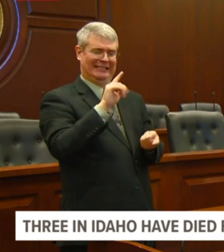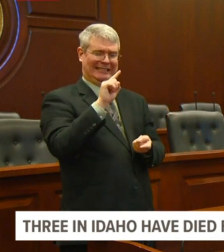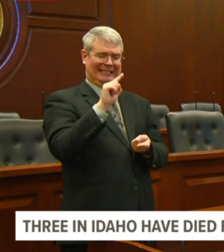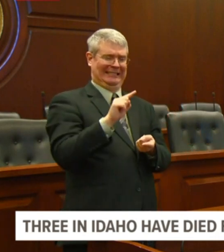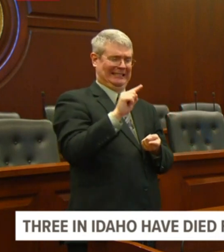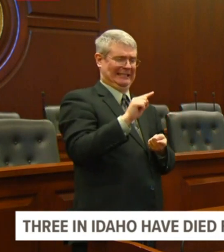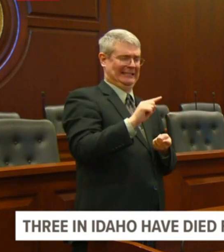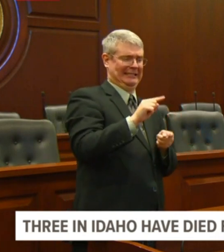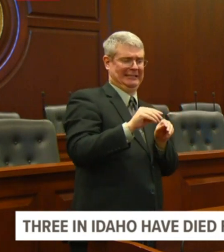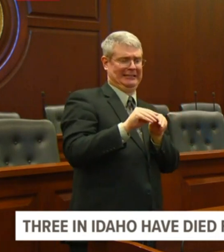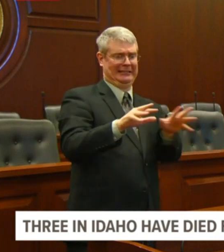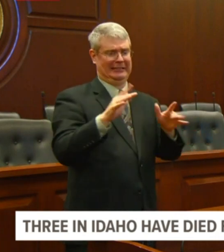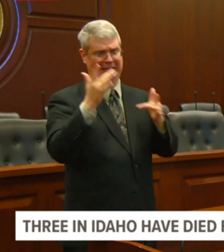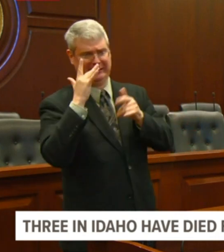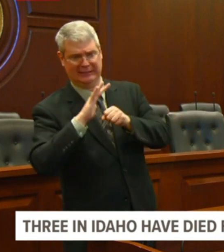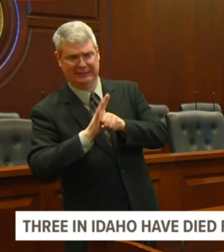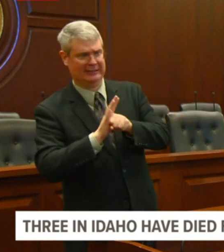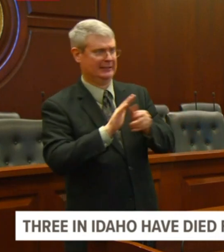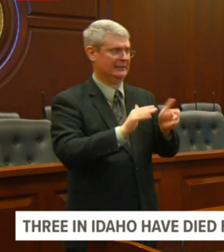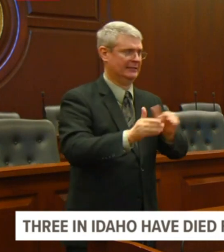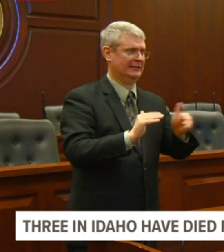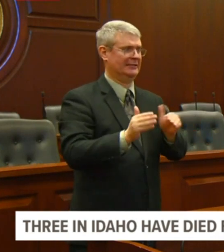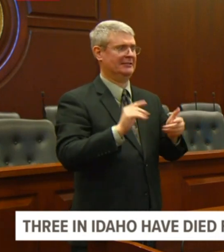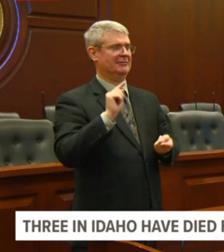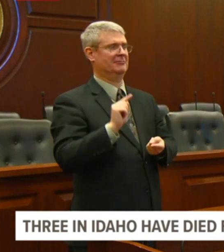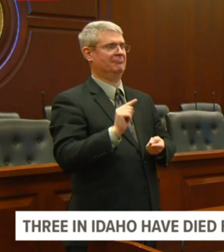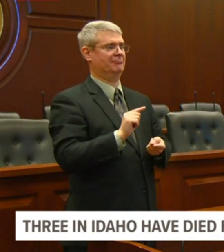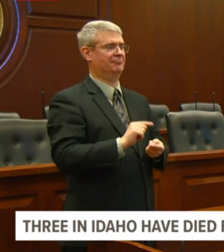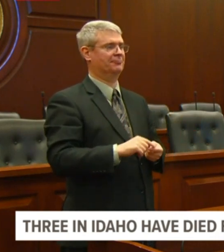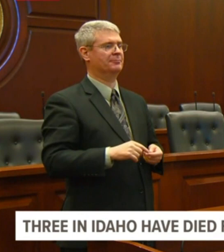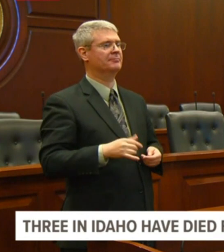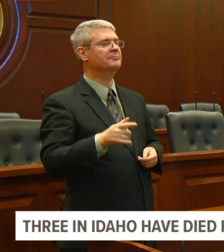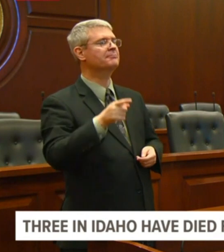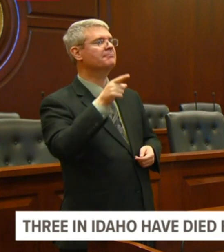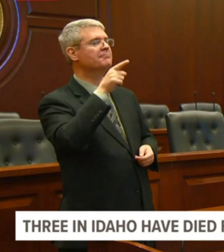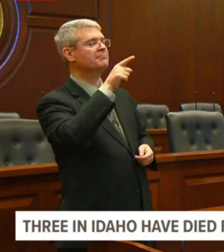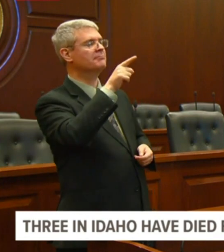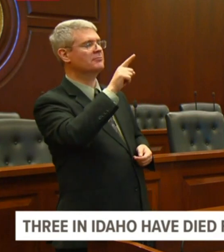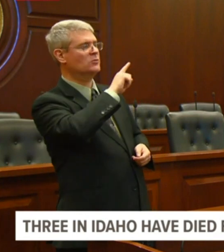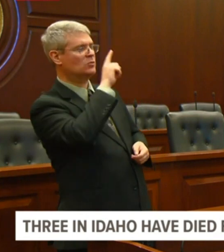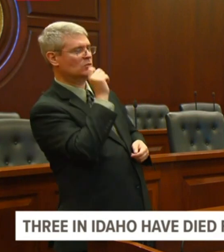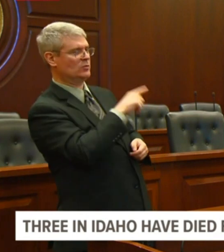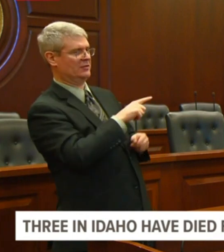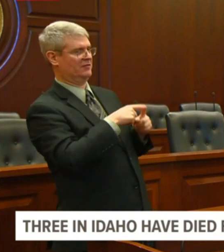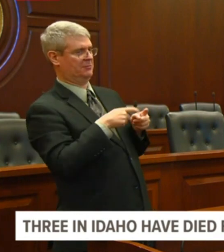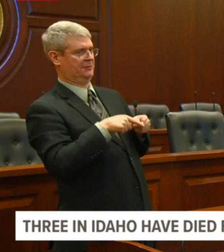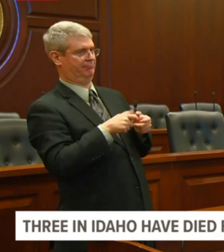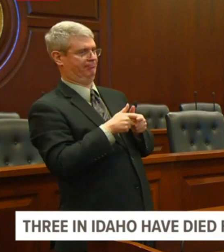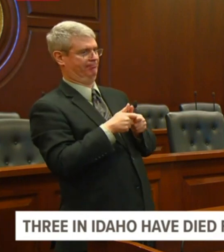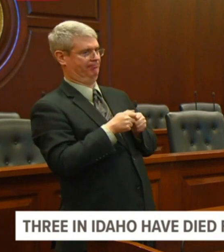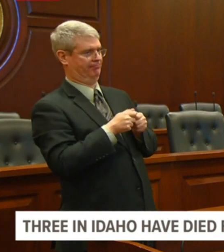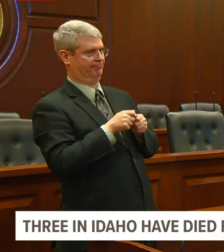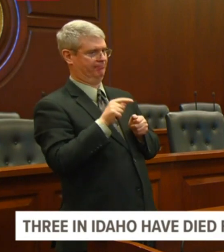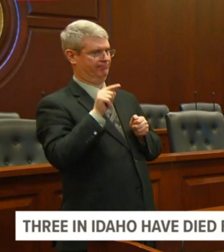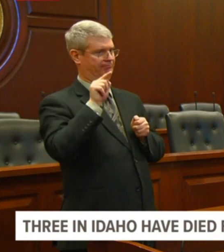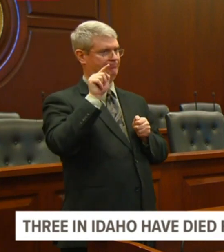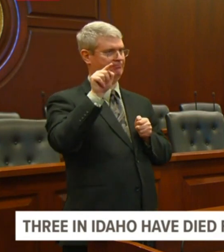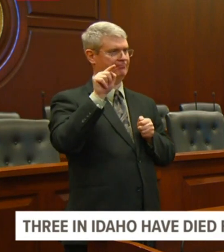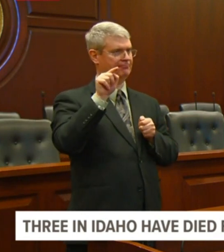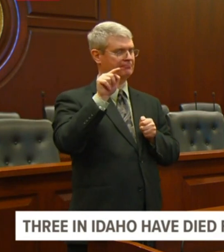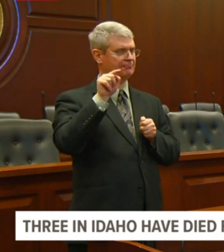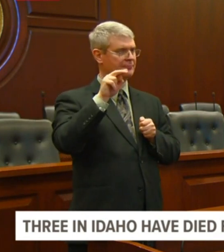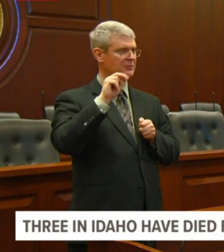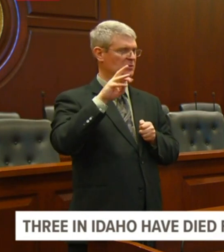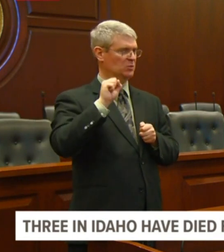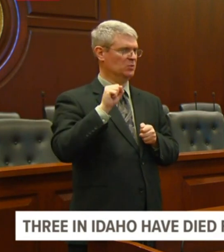I have a question from Kevin Richard of Idaho ed news is the hold back across the board, say for health agencies and our K through 12 and higher